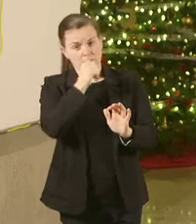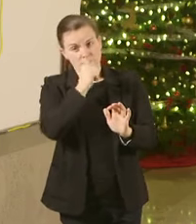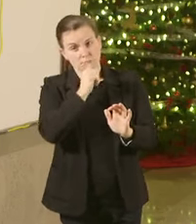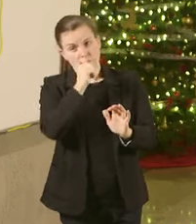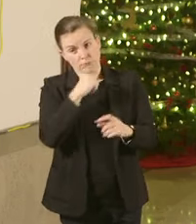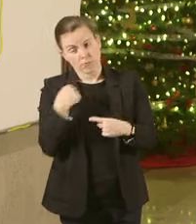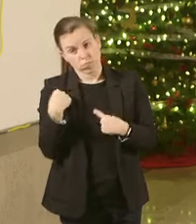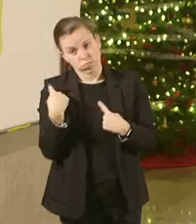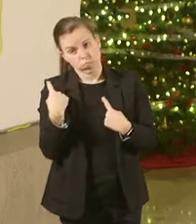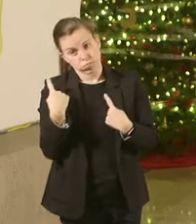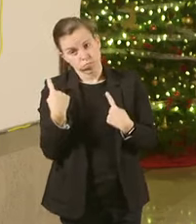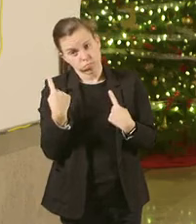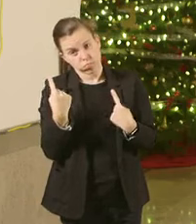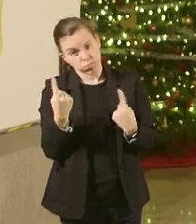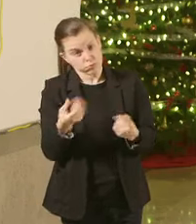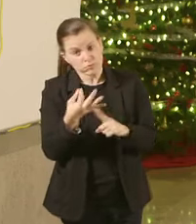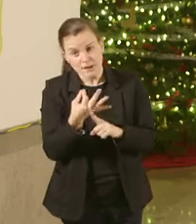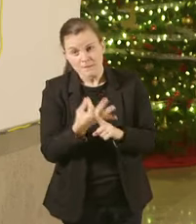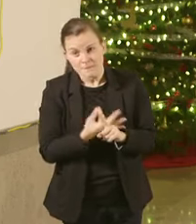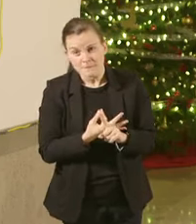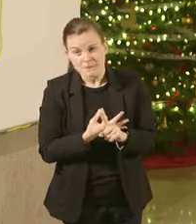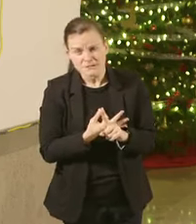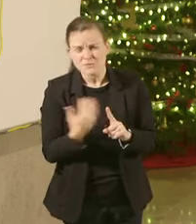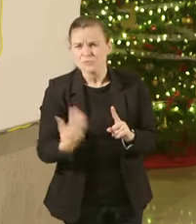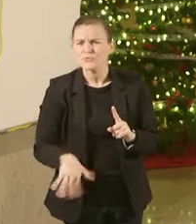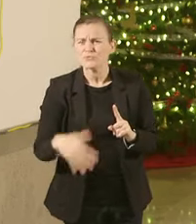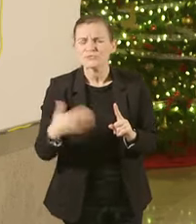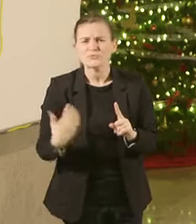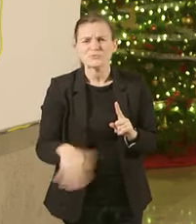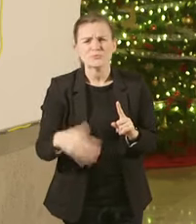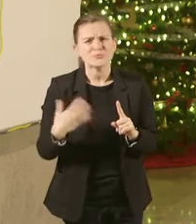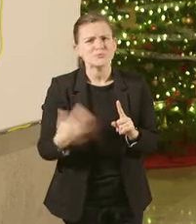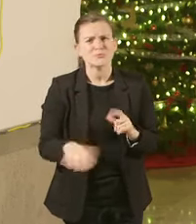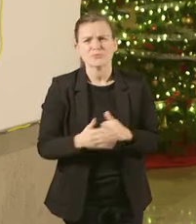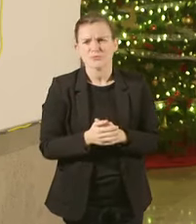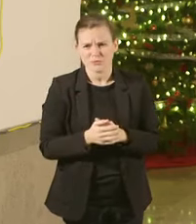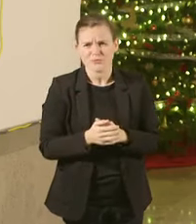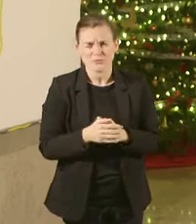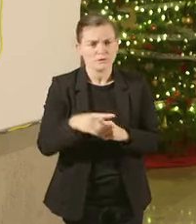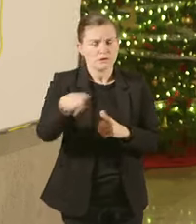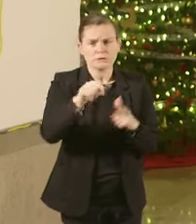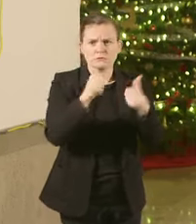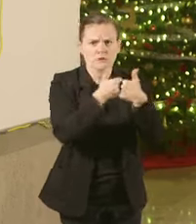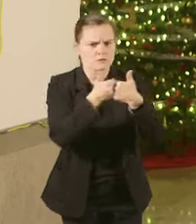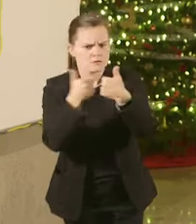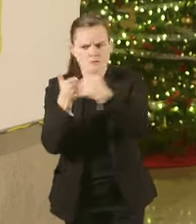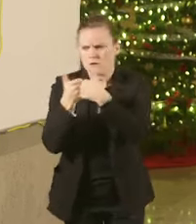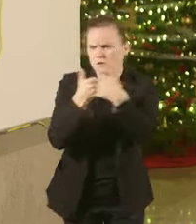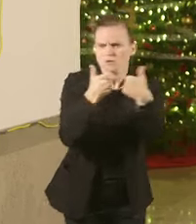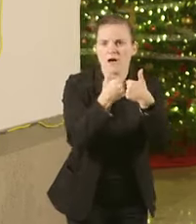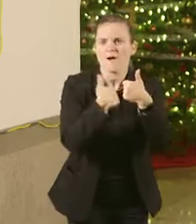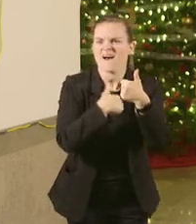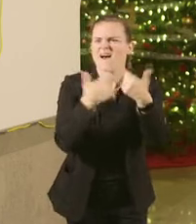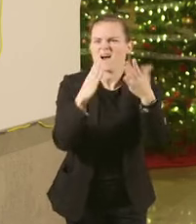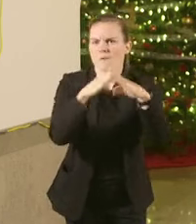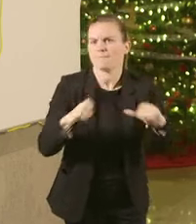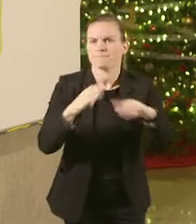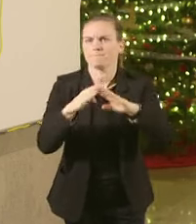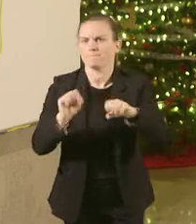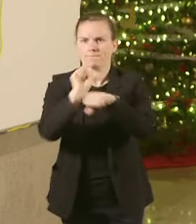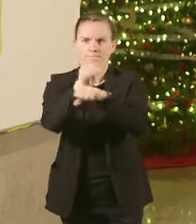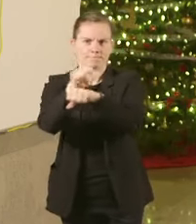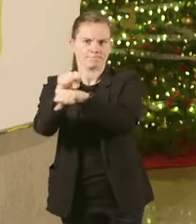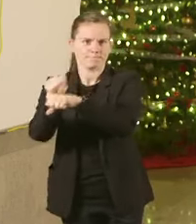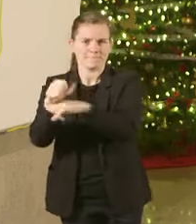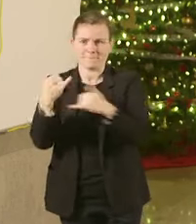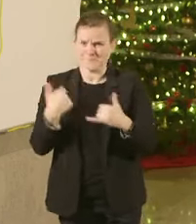But nine months ago We met every challenge that come forward when we first started remember there wasn't even The supplies